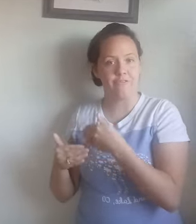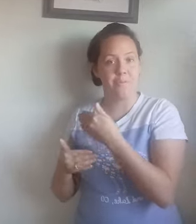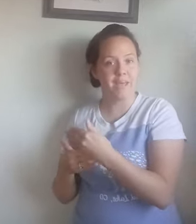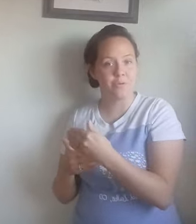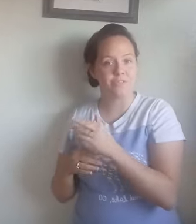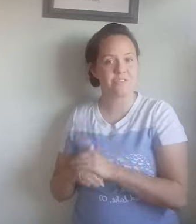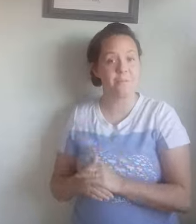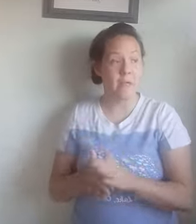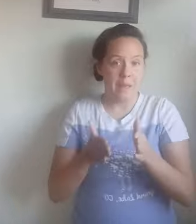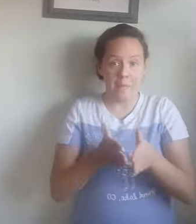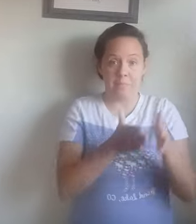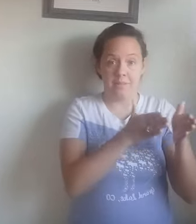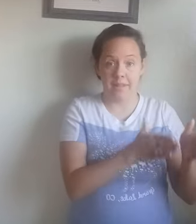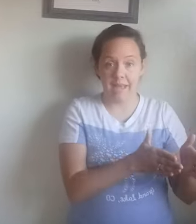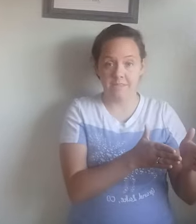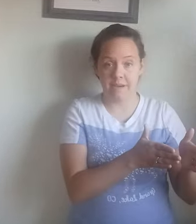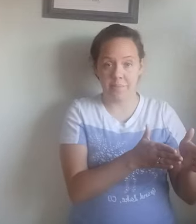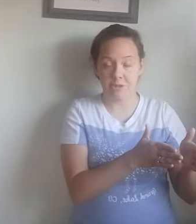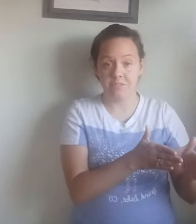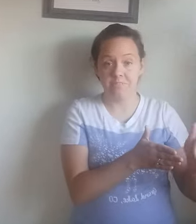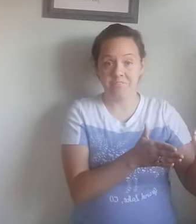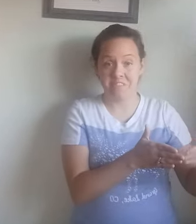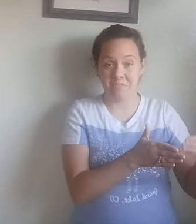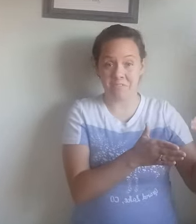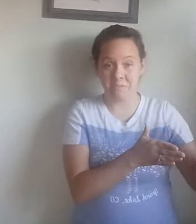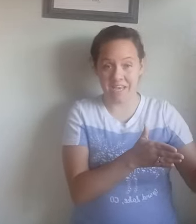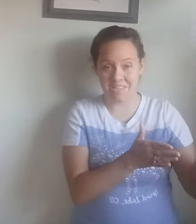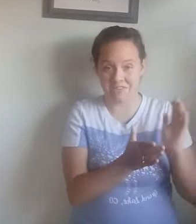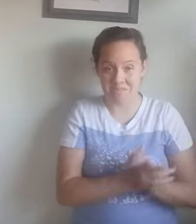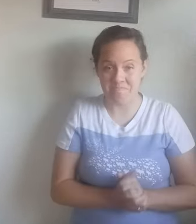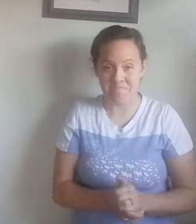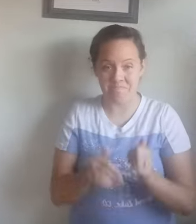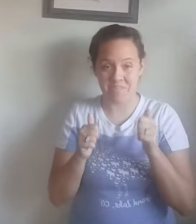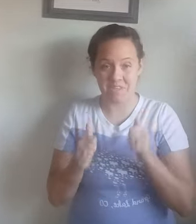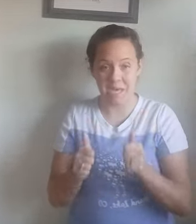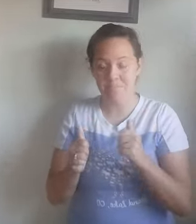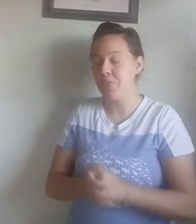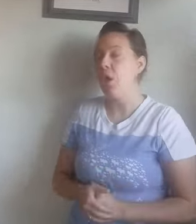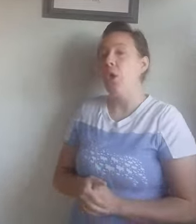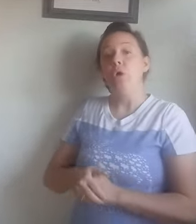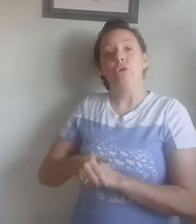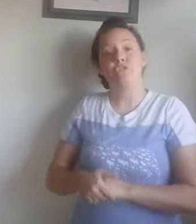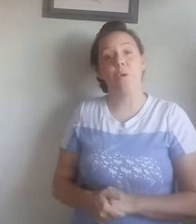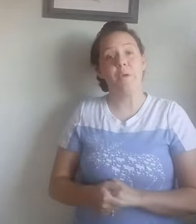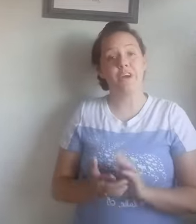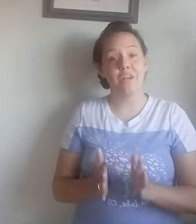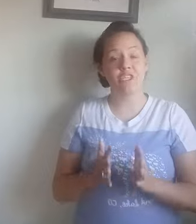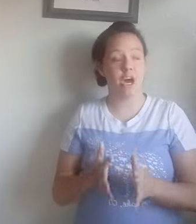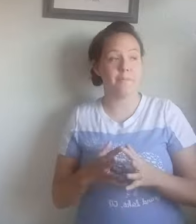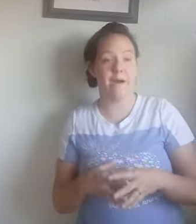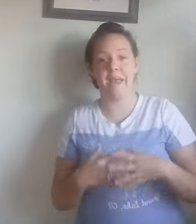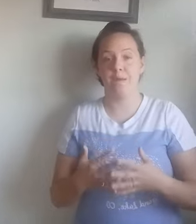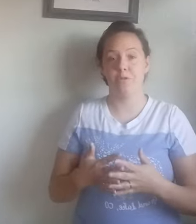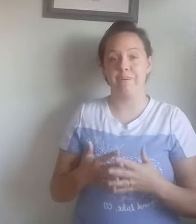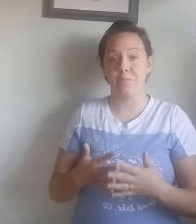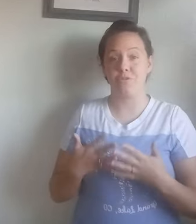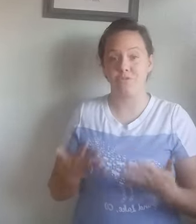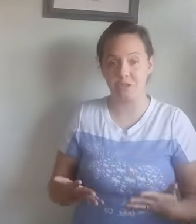from animals. Plant fibers come from plants. Okay. So we are going to talk about animal fibers first.